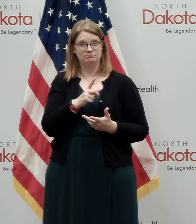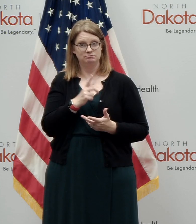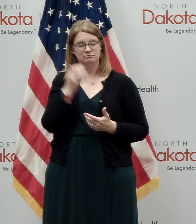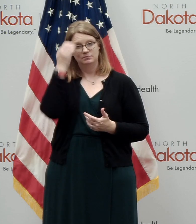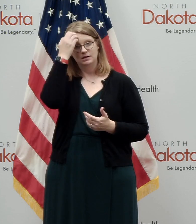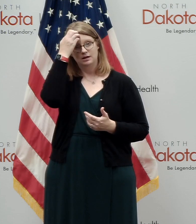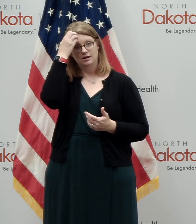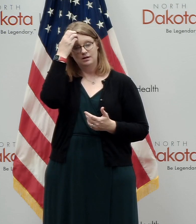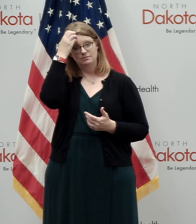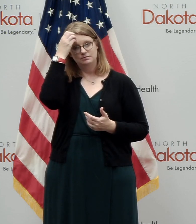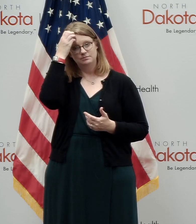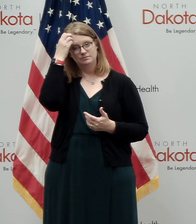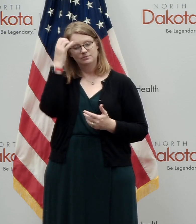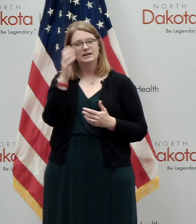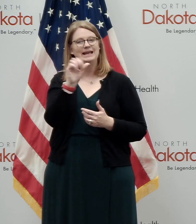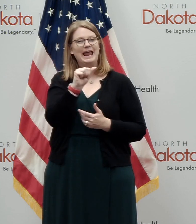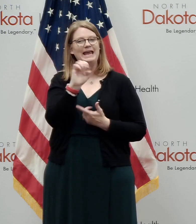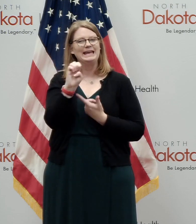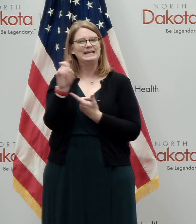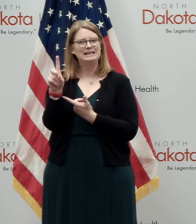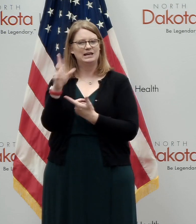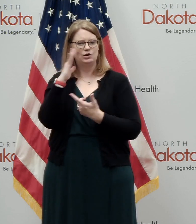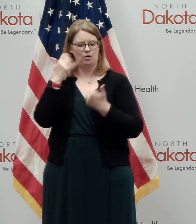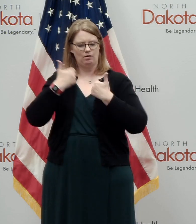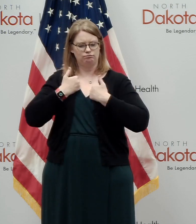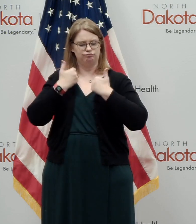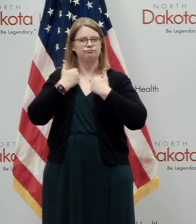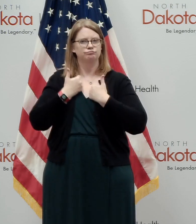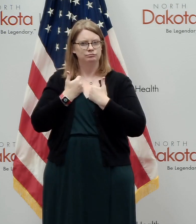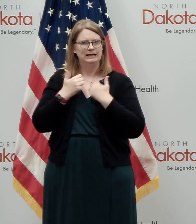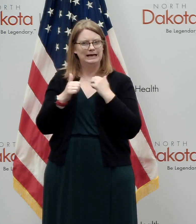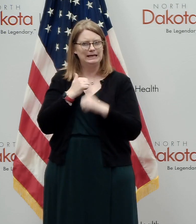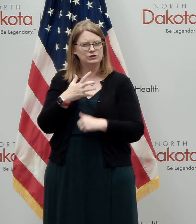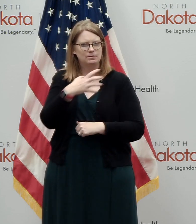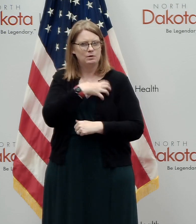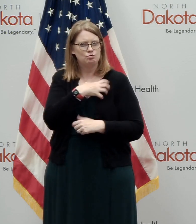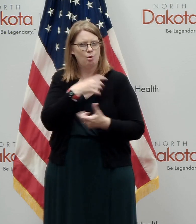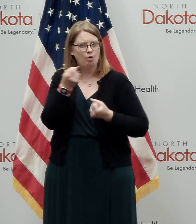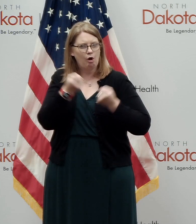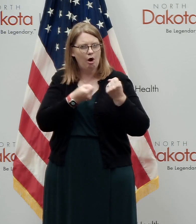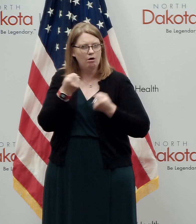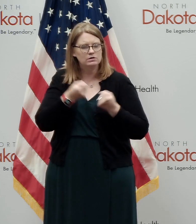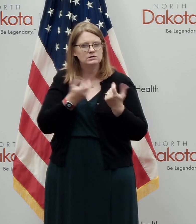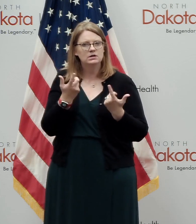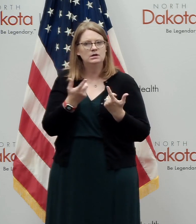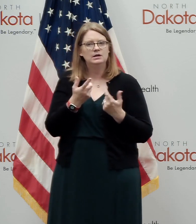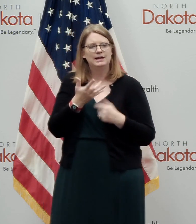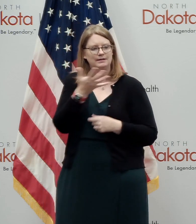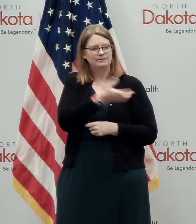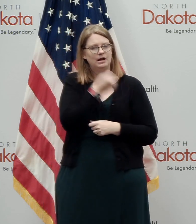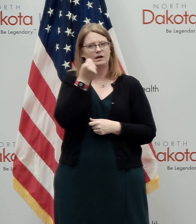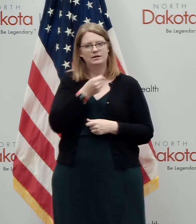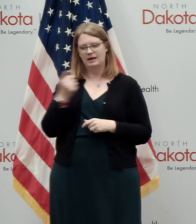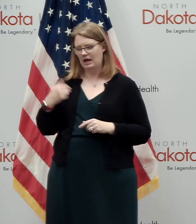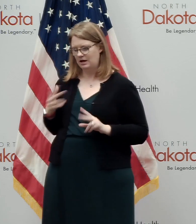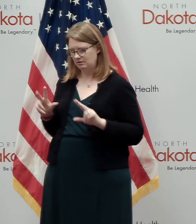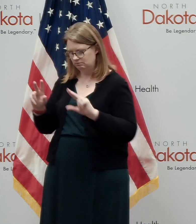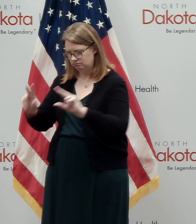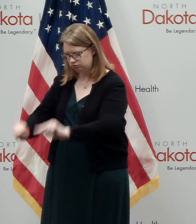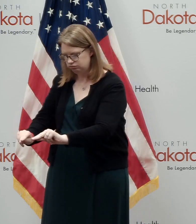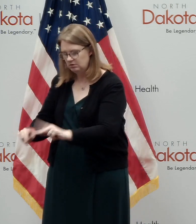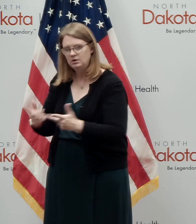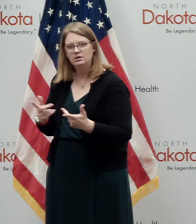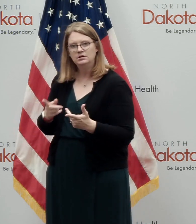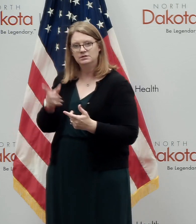uh, automated defibrillator devices in each of our patrol cars. Uh, he retrieved that, had it hooked up, uh,